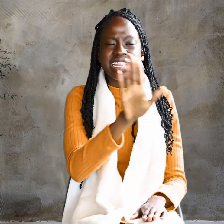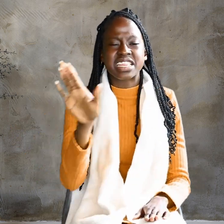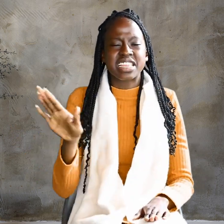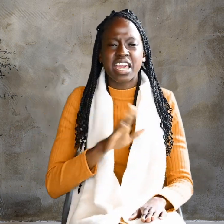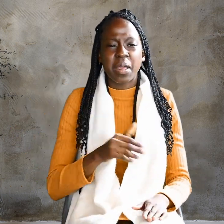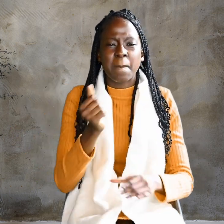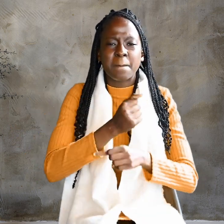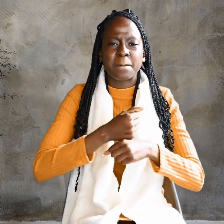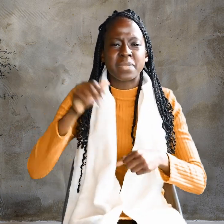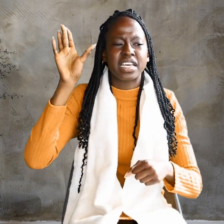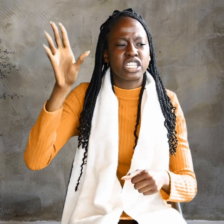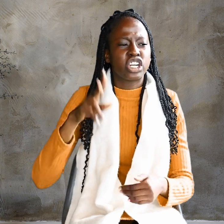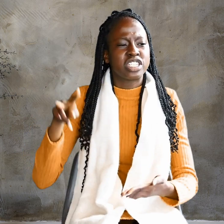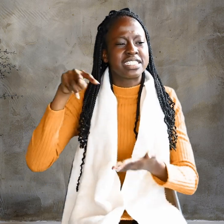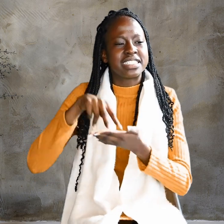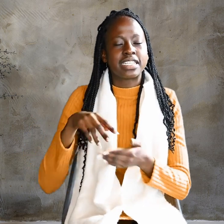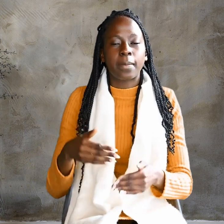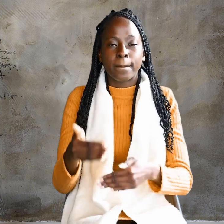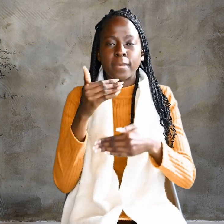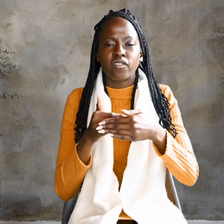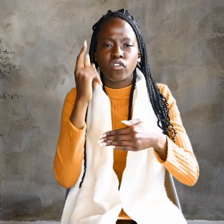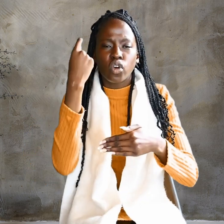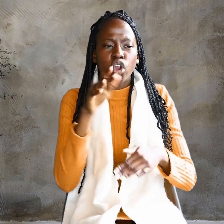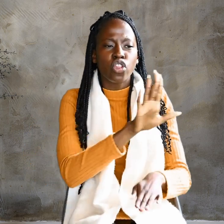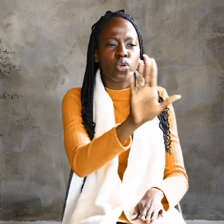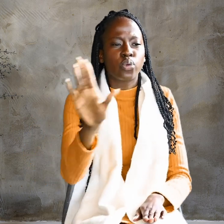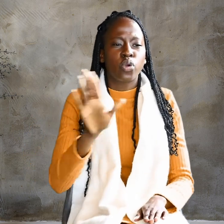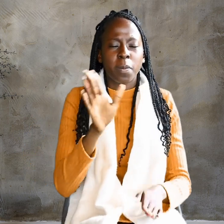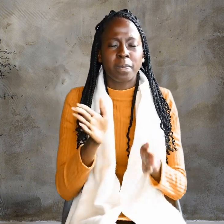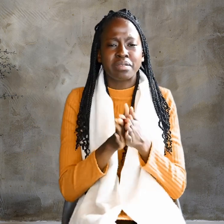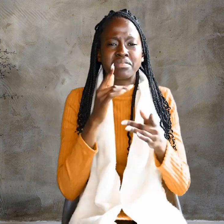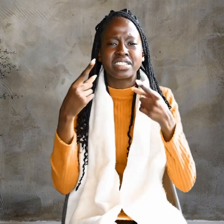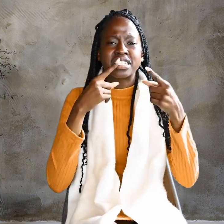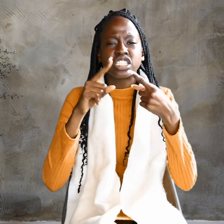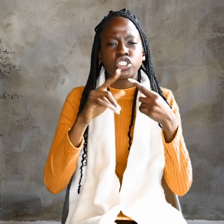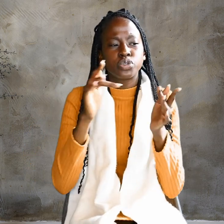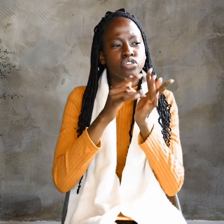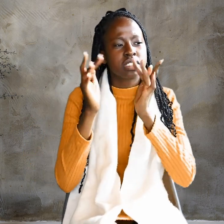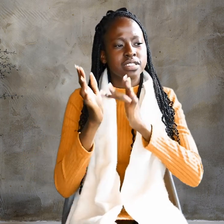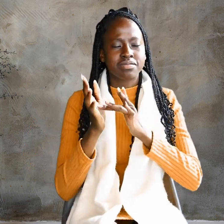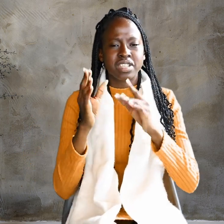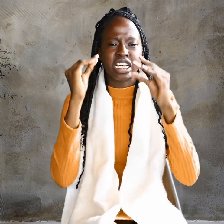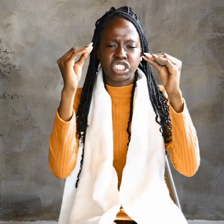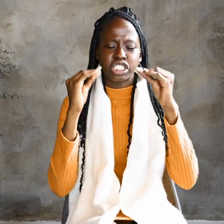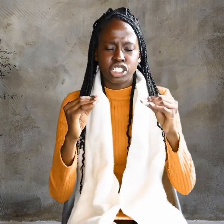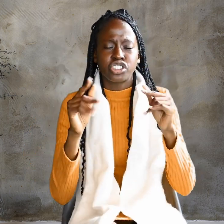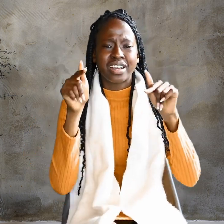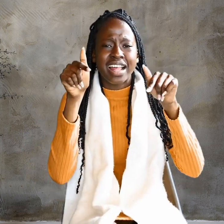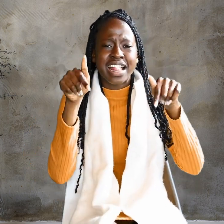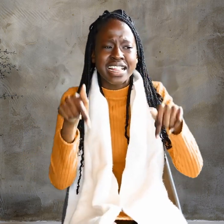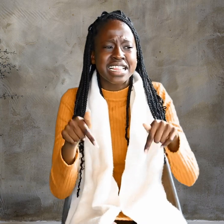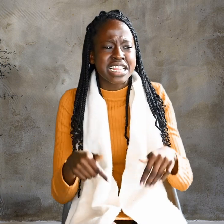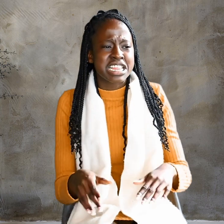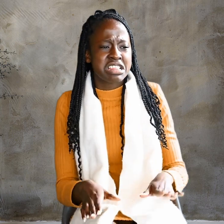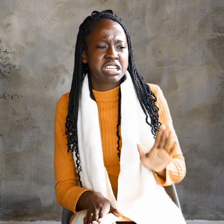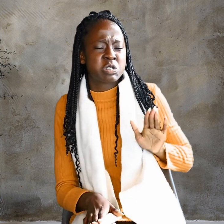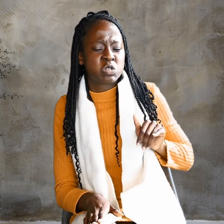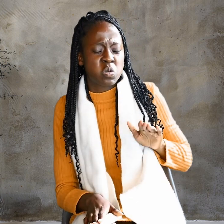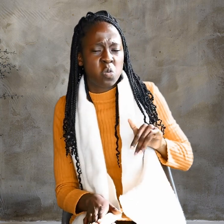made her stand before the group and said to Jesus, Teacher, this